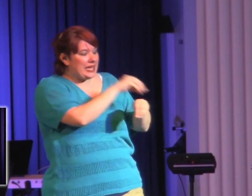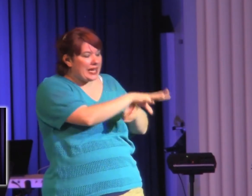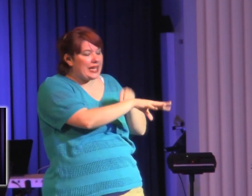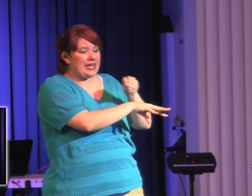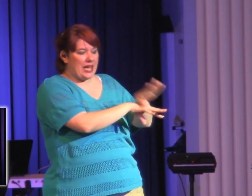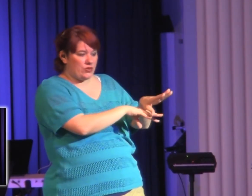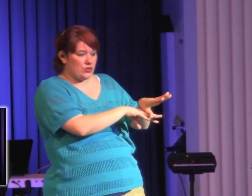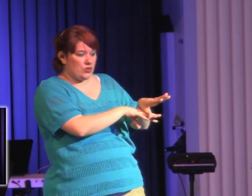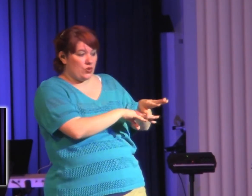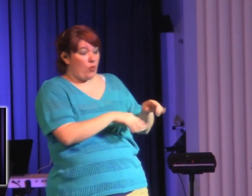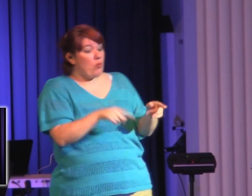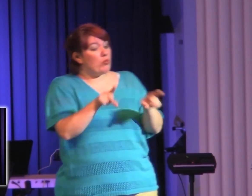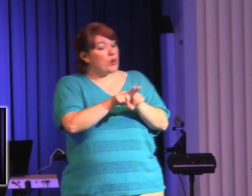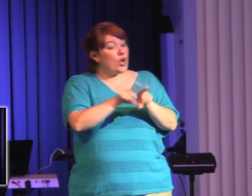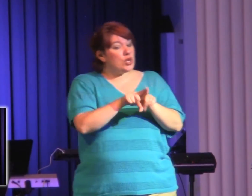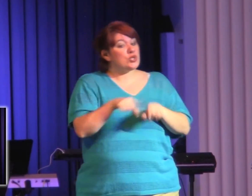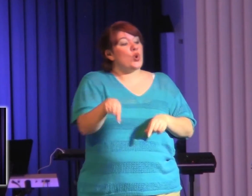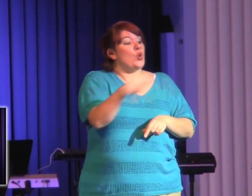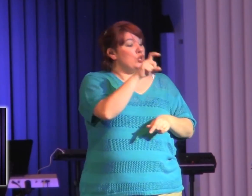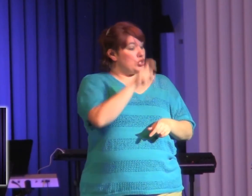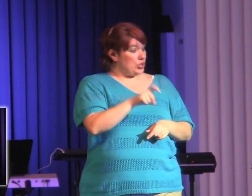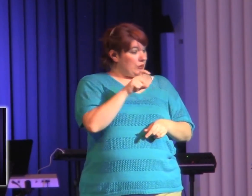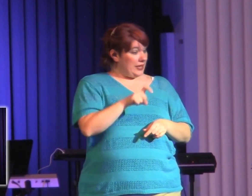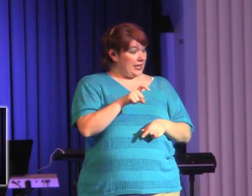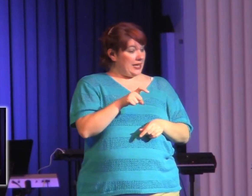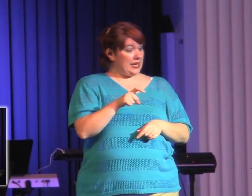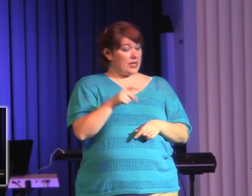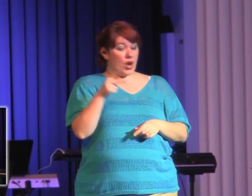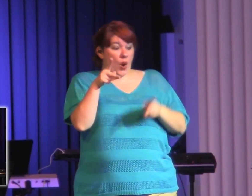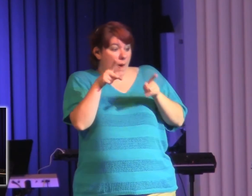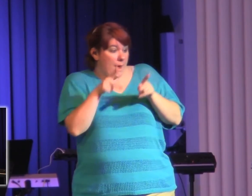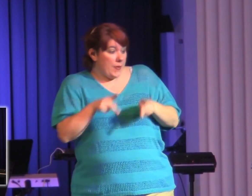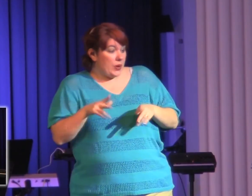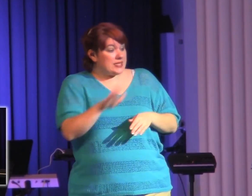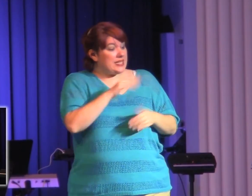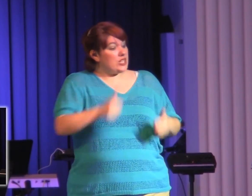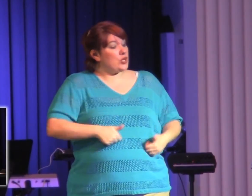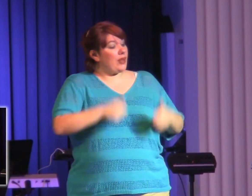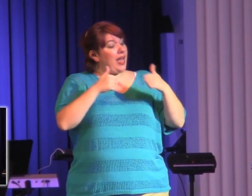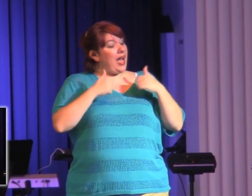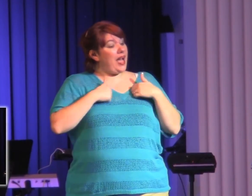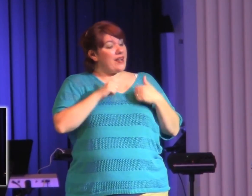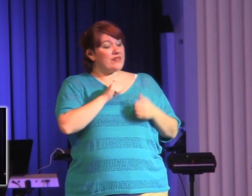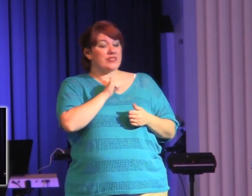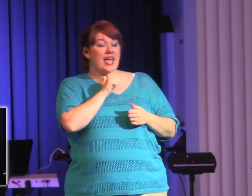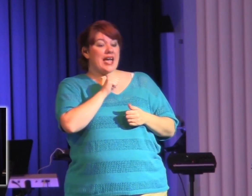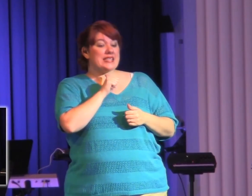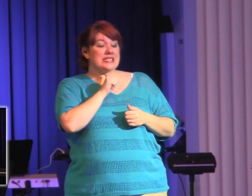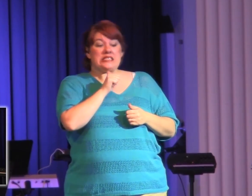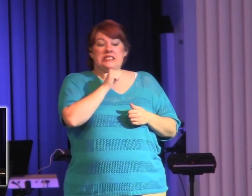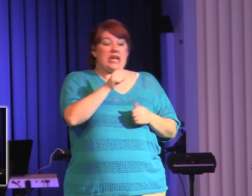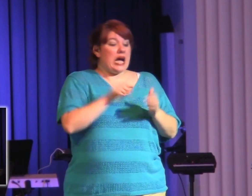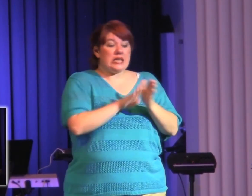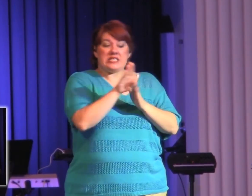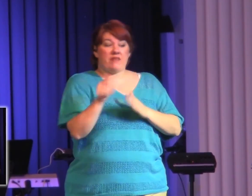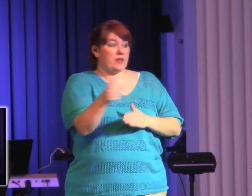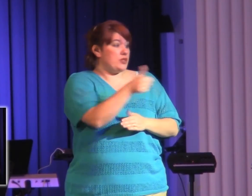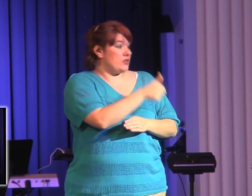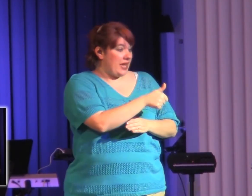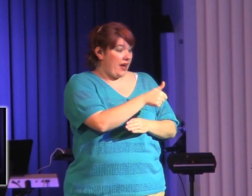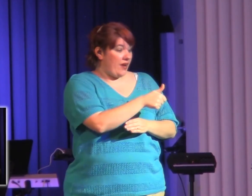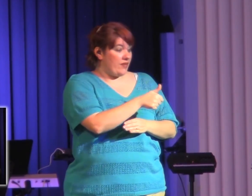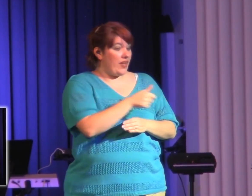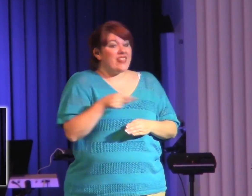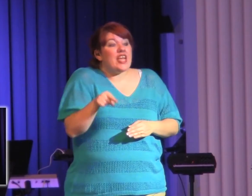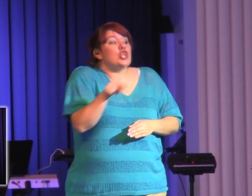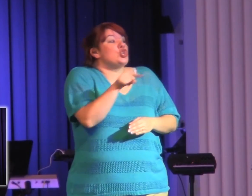basically selfish. You know, we want good messages. We want stuff that's going to bless us. We like the worship music this way. We like all these kinds of things.